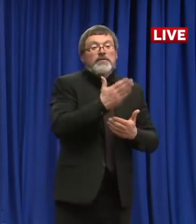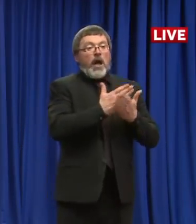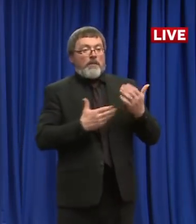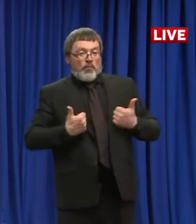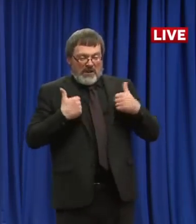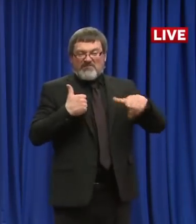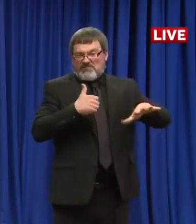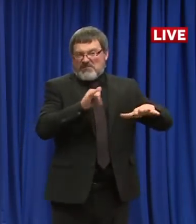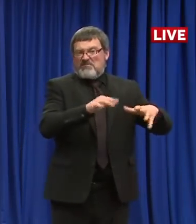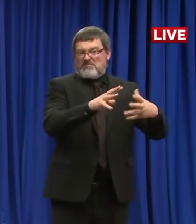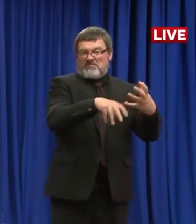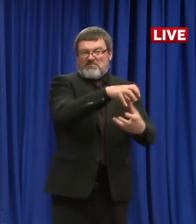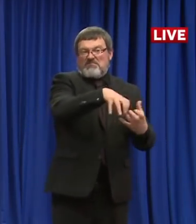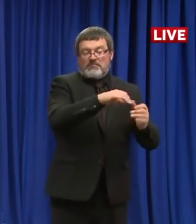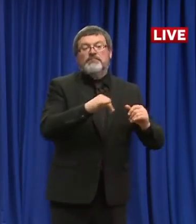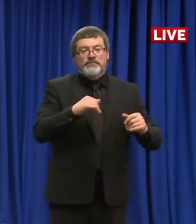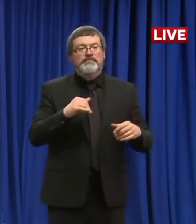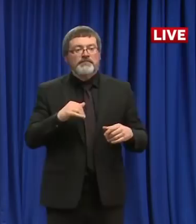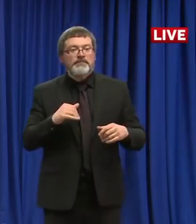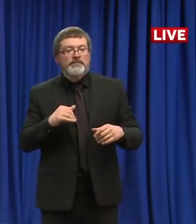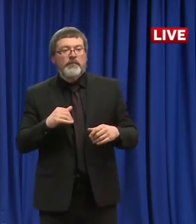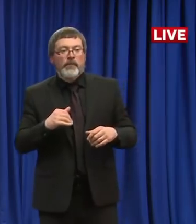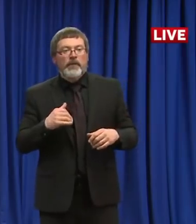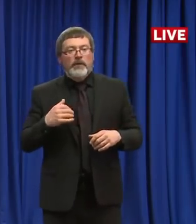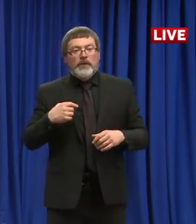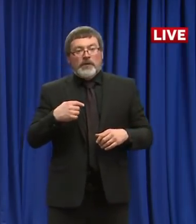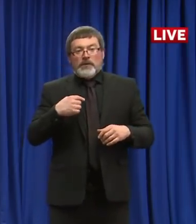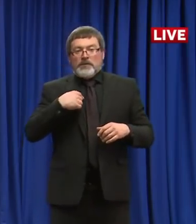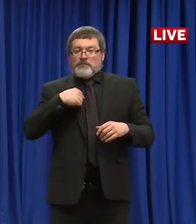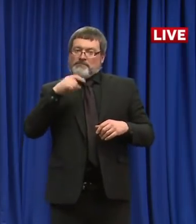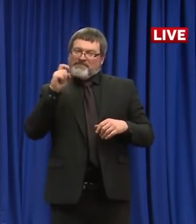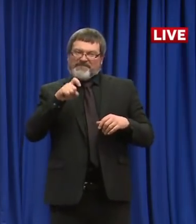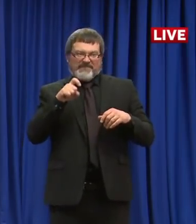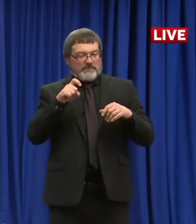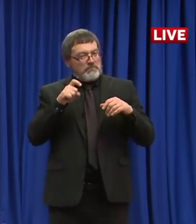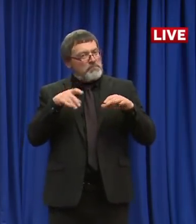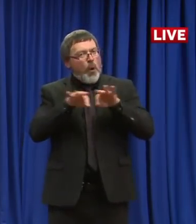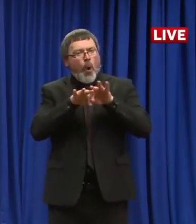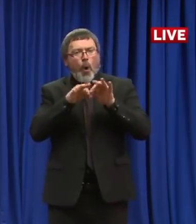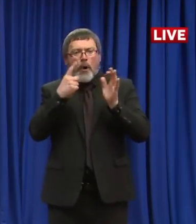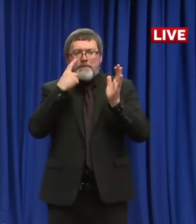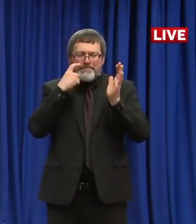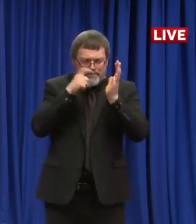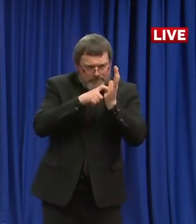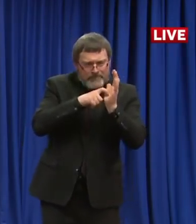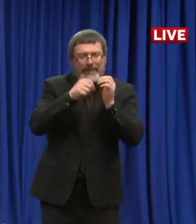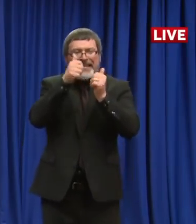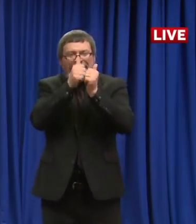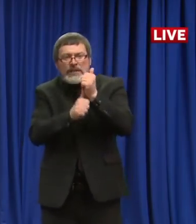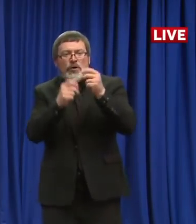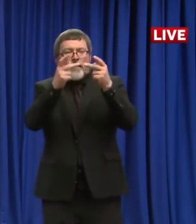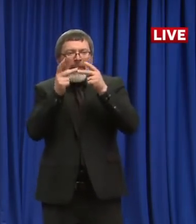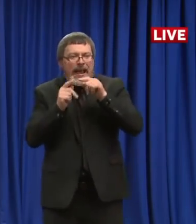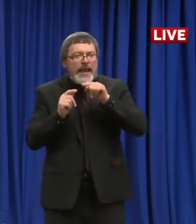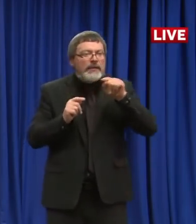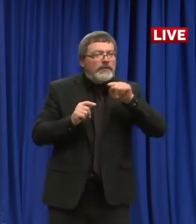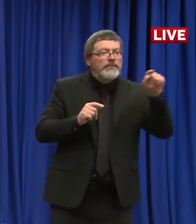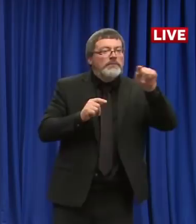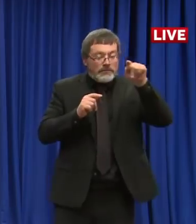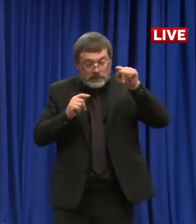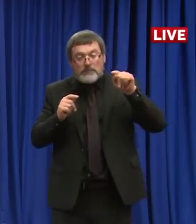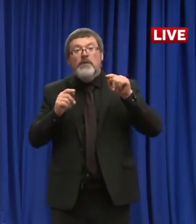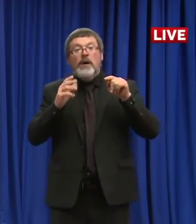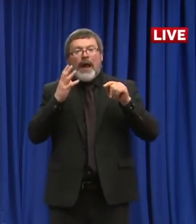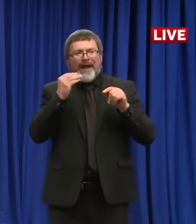look at those facilities and say, how can we identify the ones that we don't know about? So essentially this allows us to